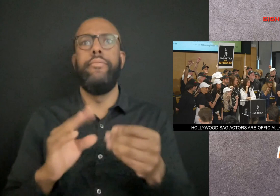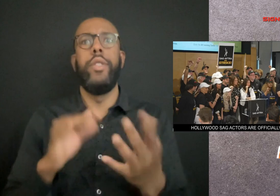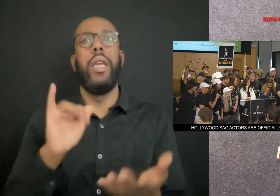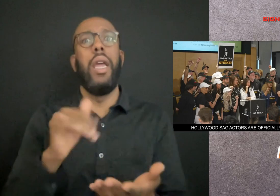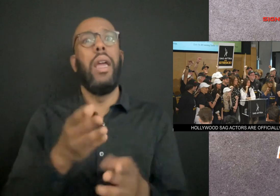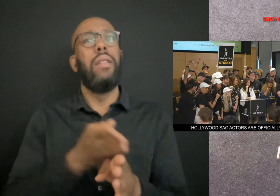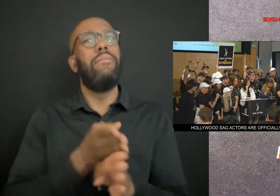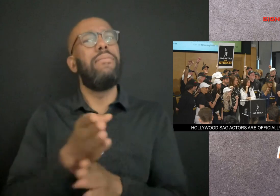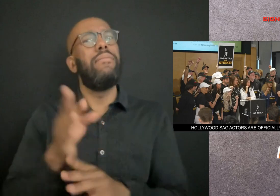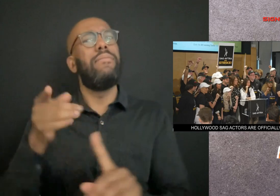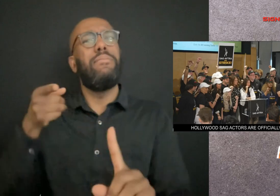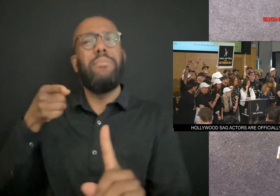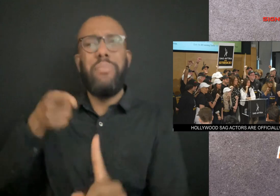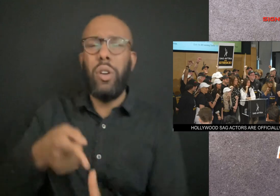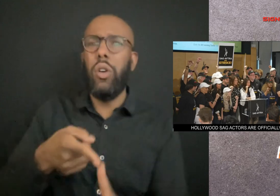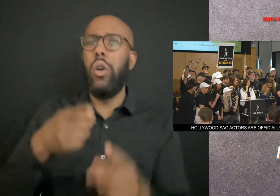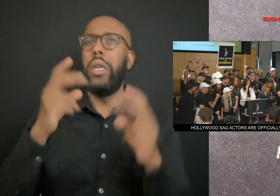make up the entertainment industry.